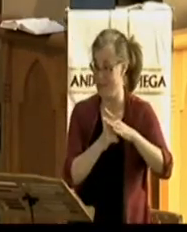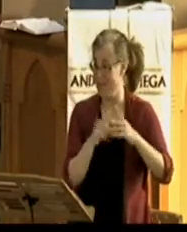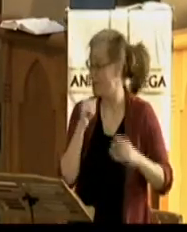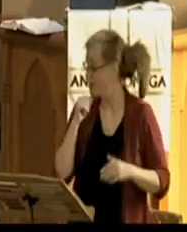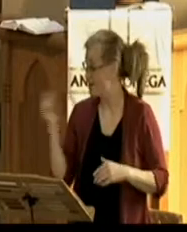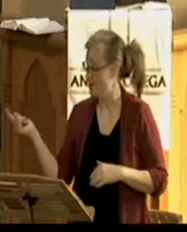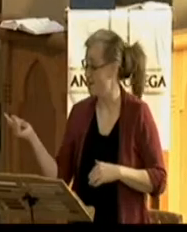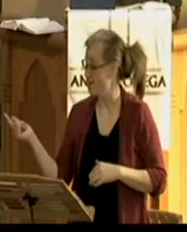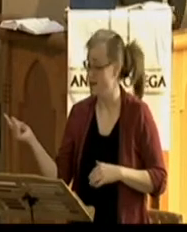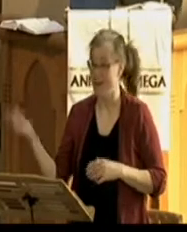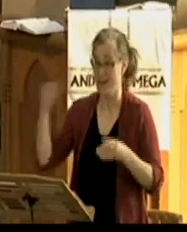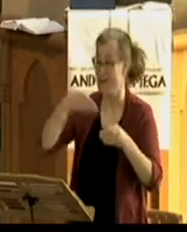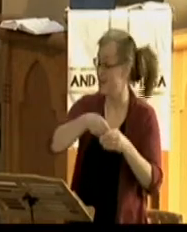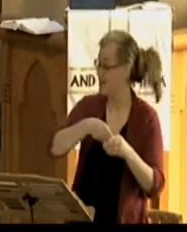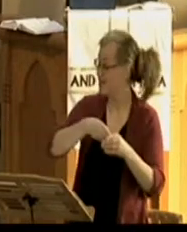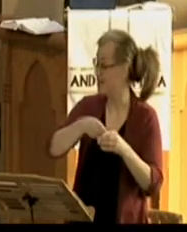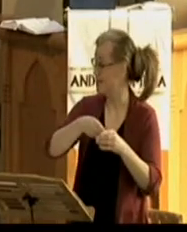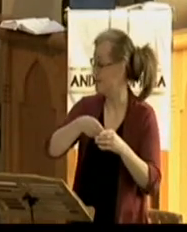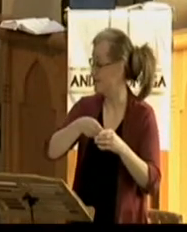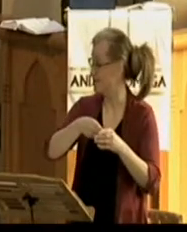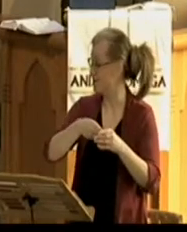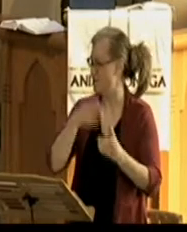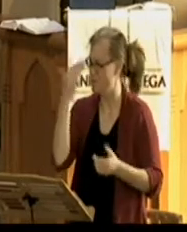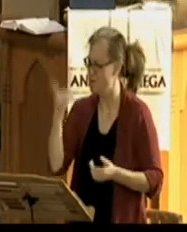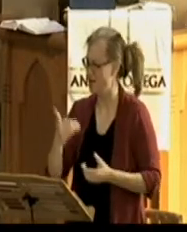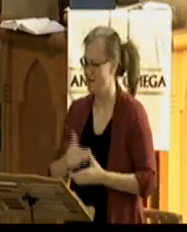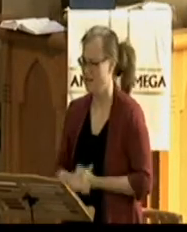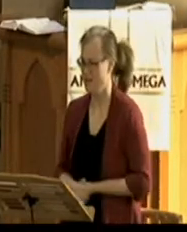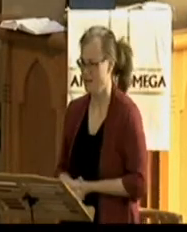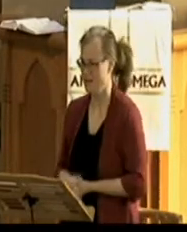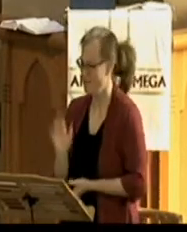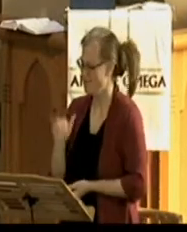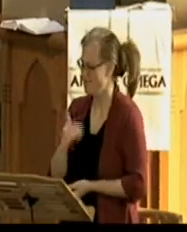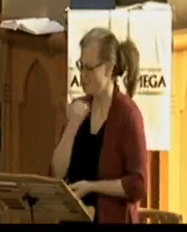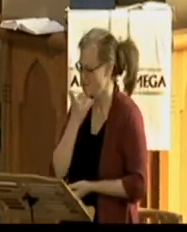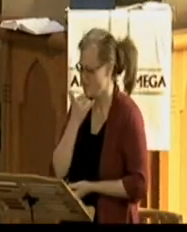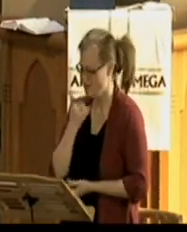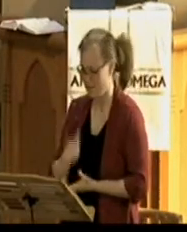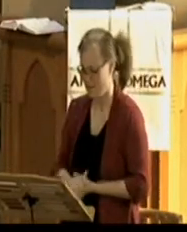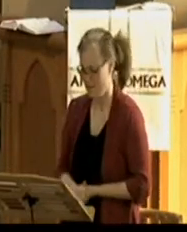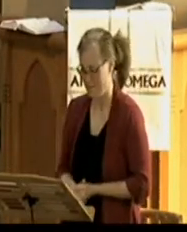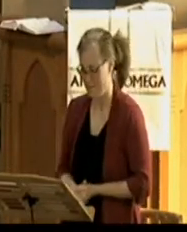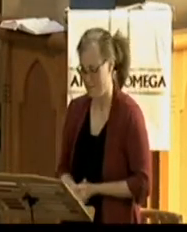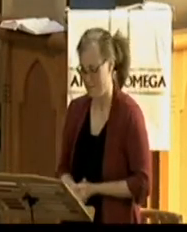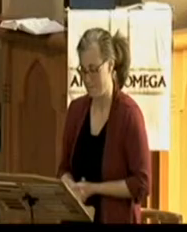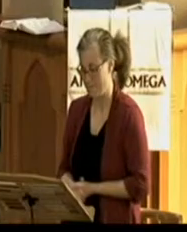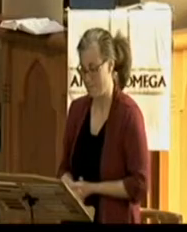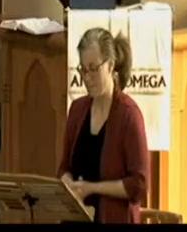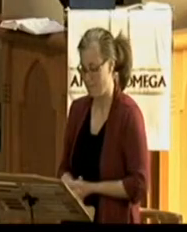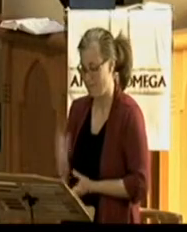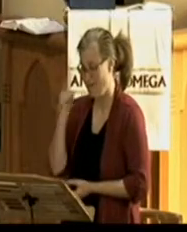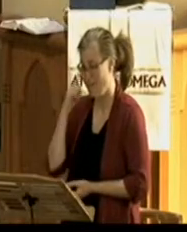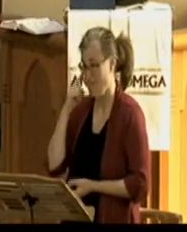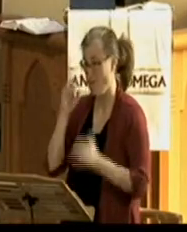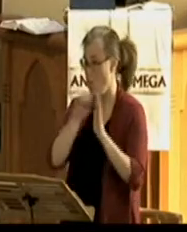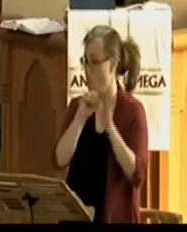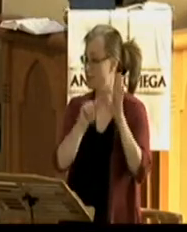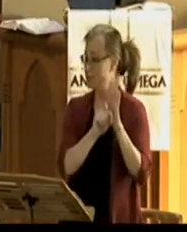Look at the Old Testament. God called the people to gather and prepare themselves before he gave them the Ten Commandments.